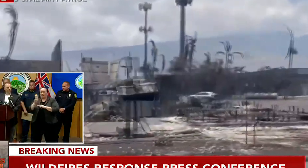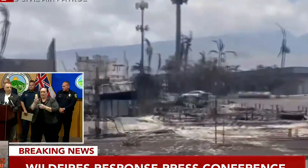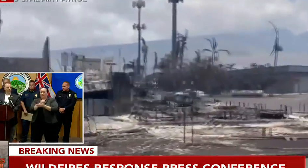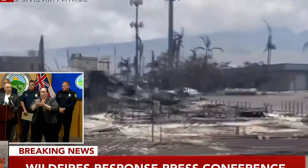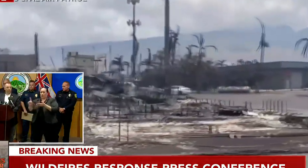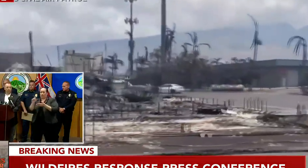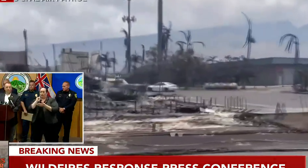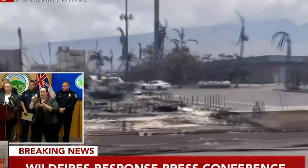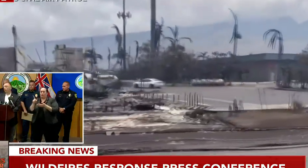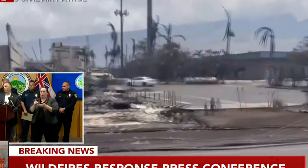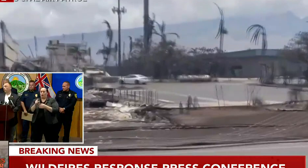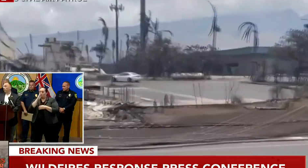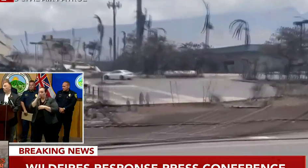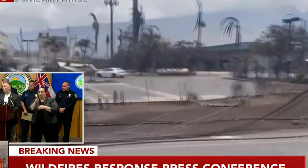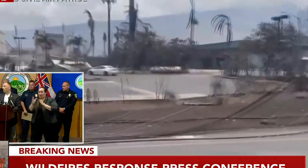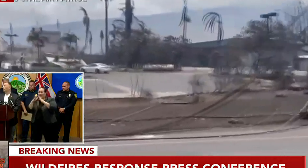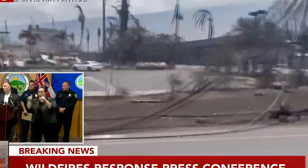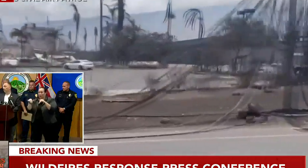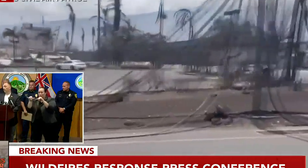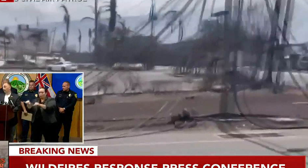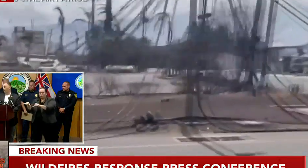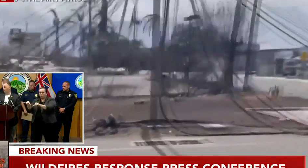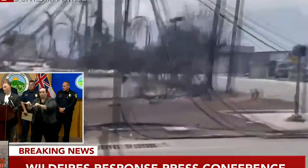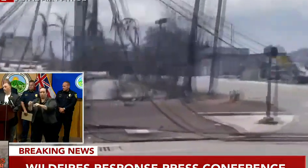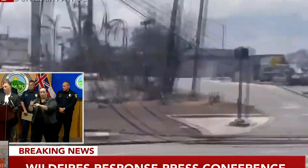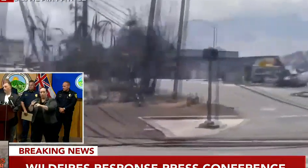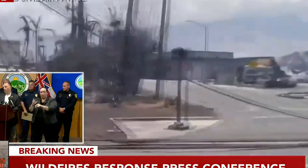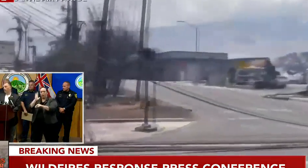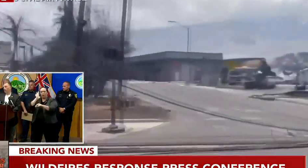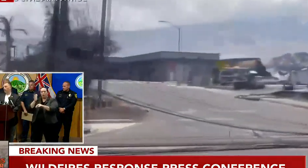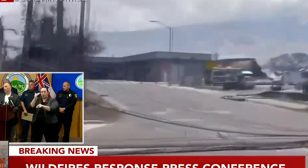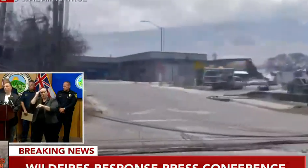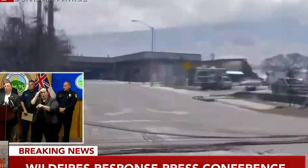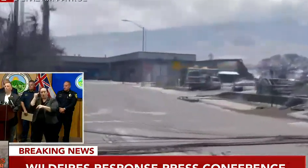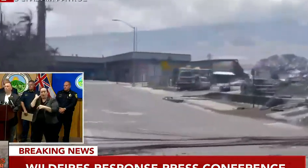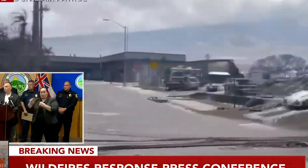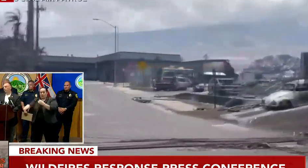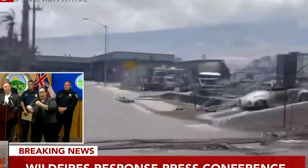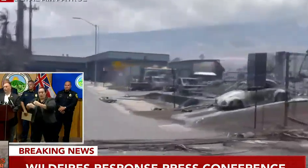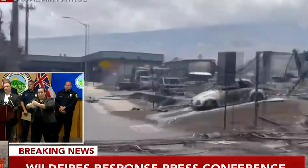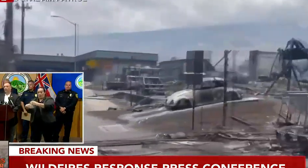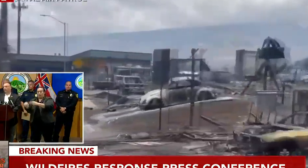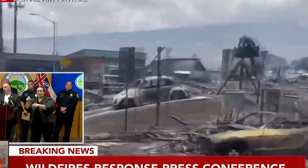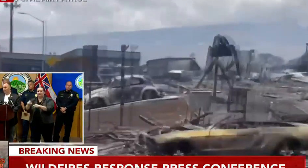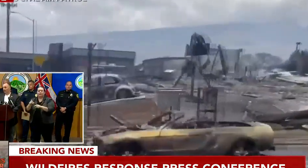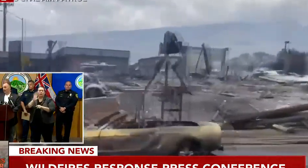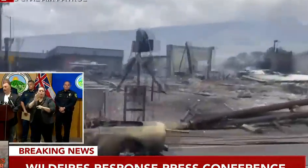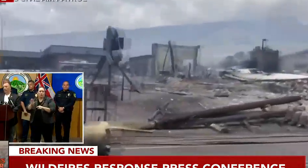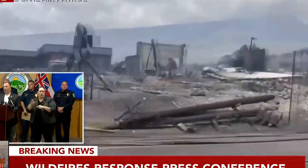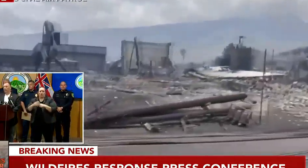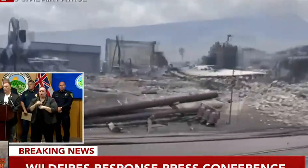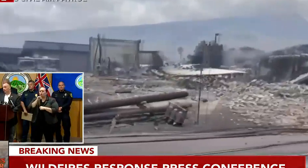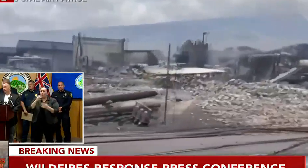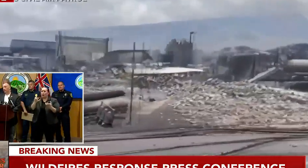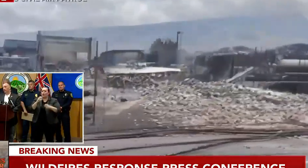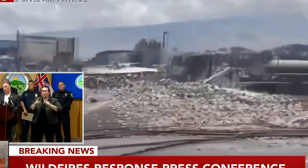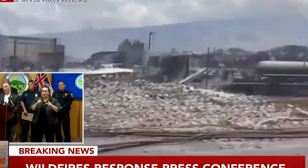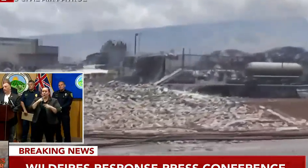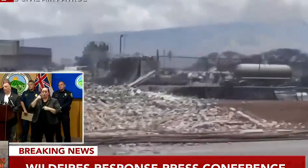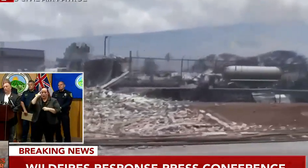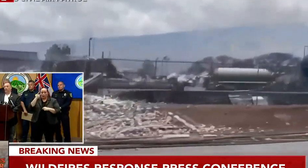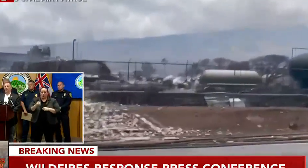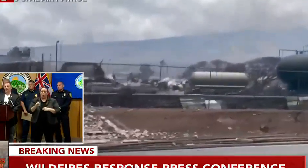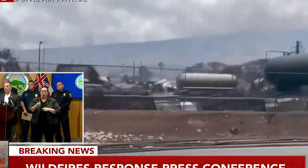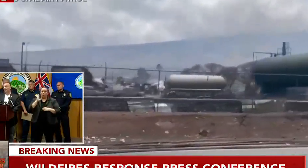for individuals. It will probably go on much longer than that, just so people know. But we don't want people to think that they're going to get housed and suddenly be asked to leave.